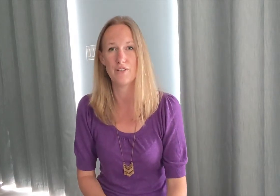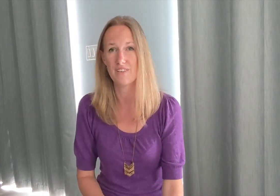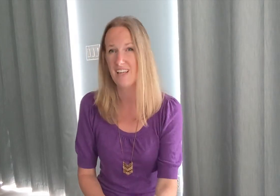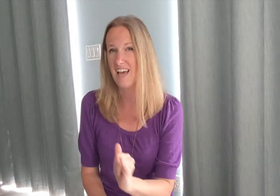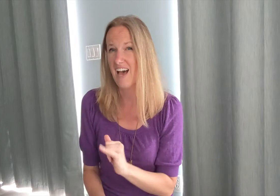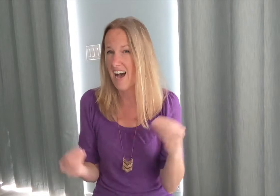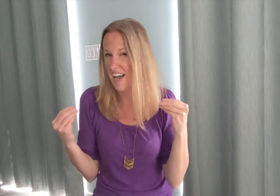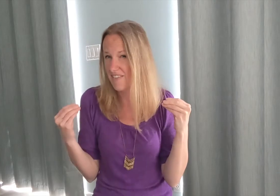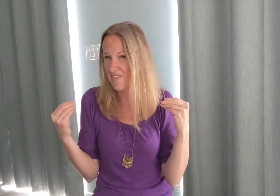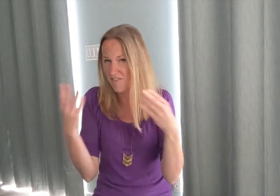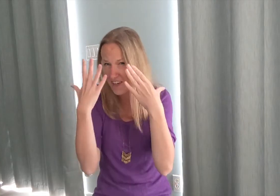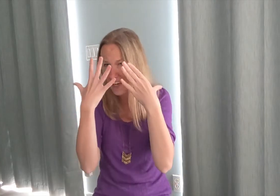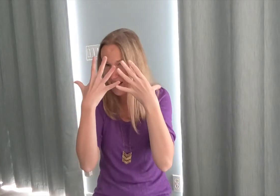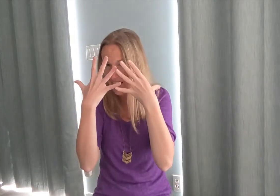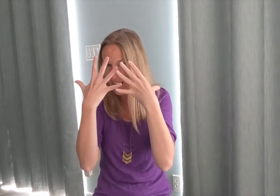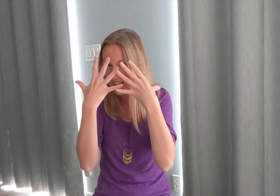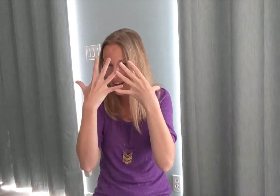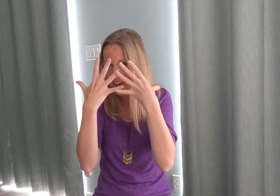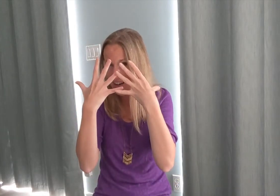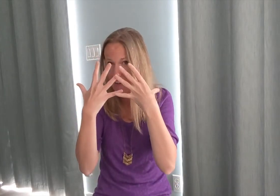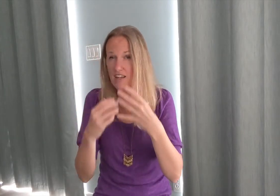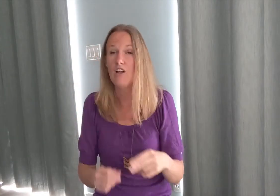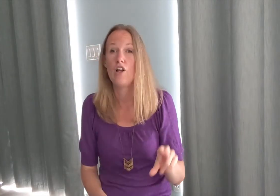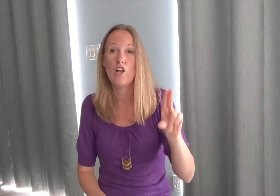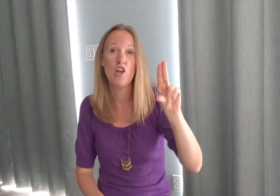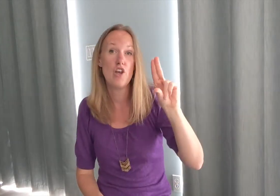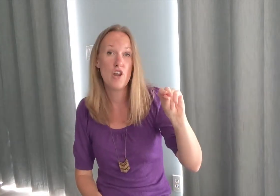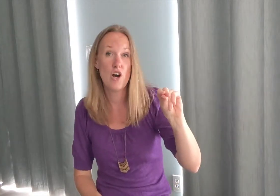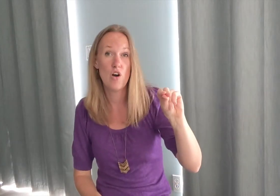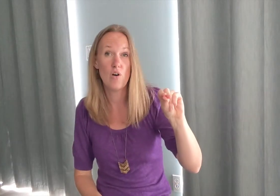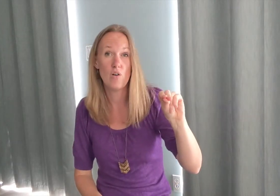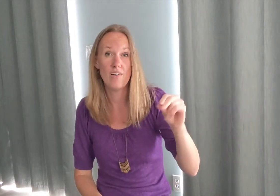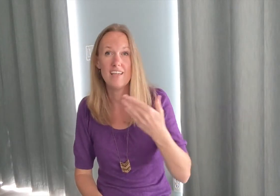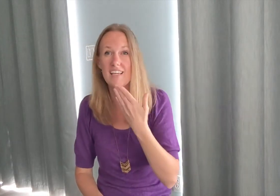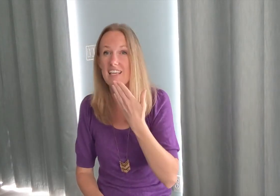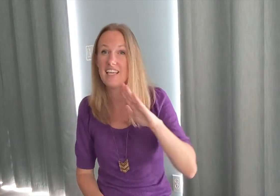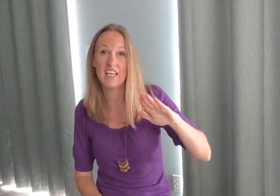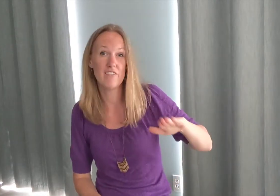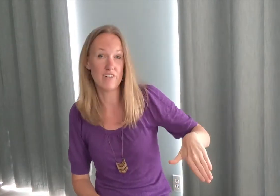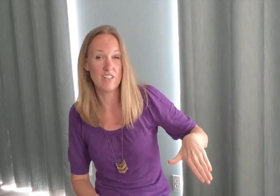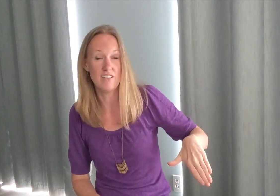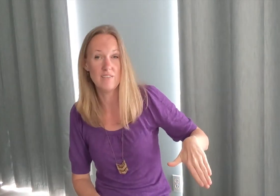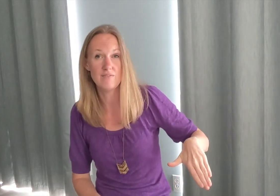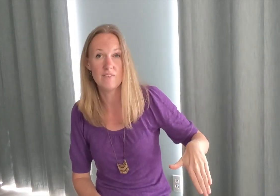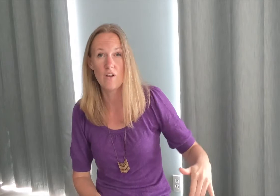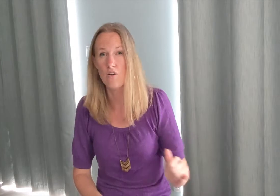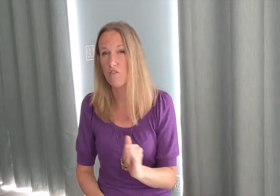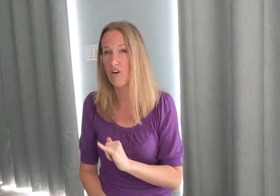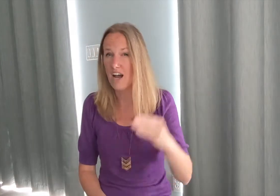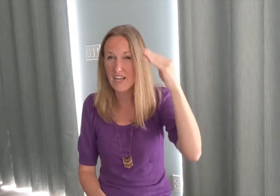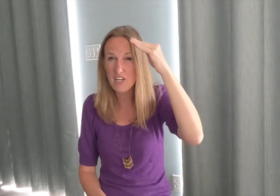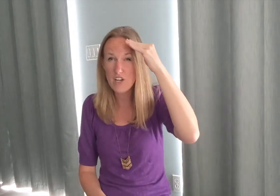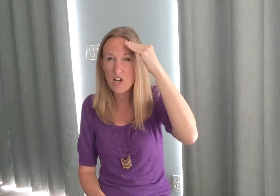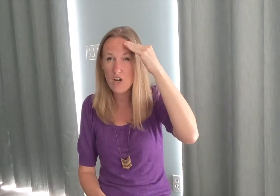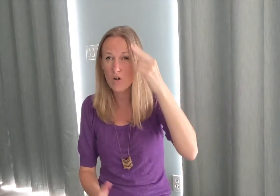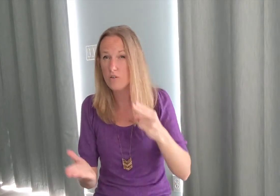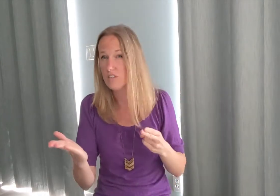I fear no evil for I know the the